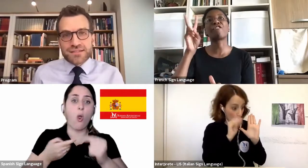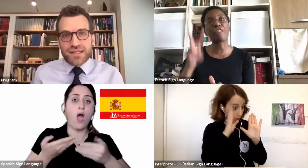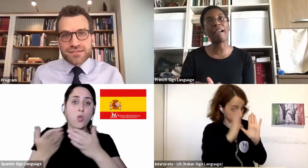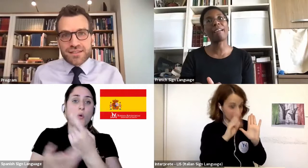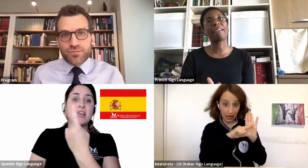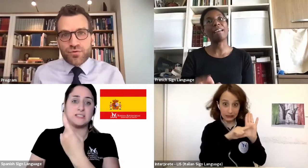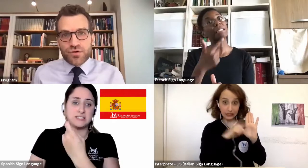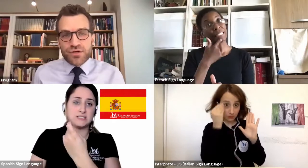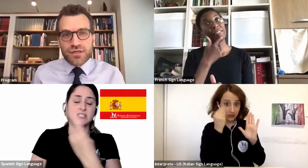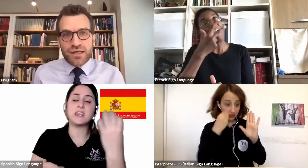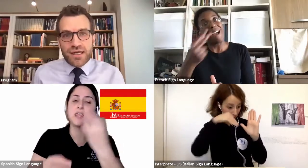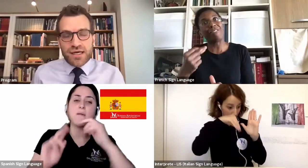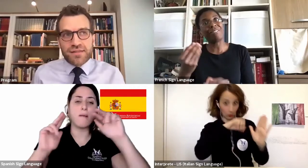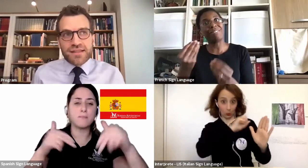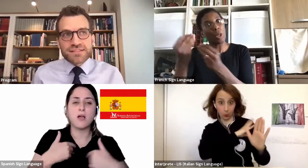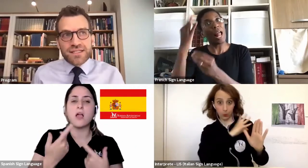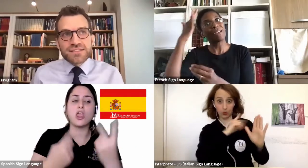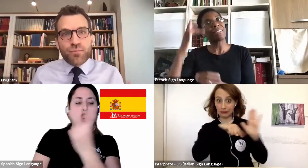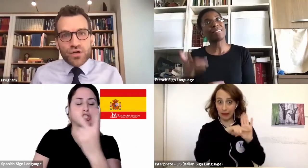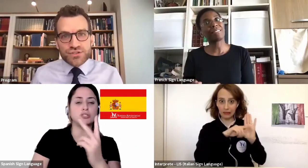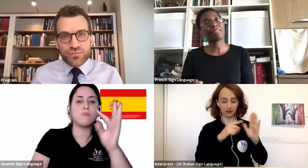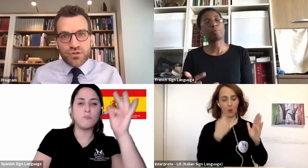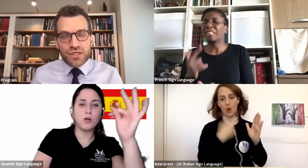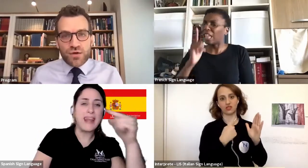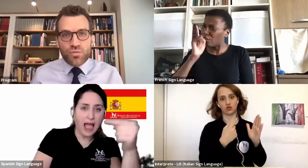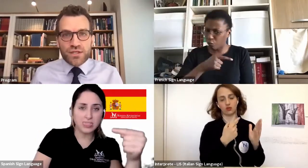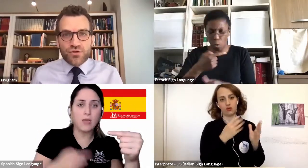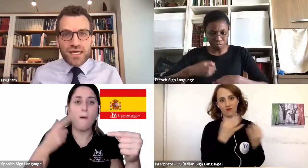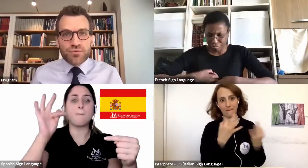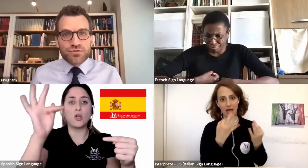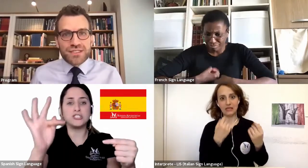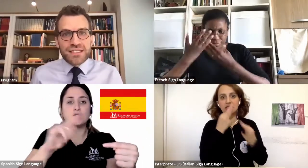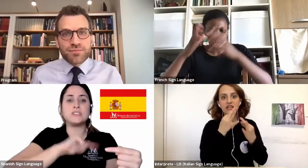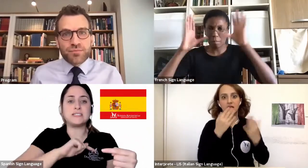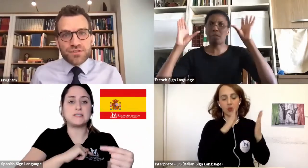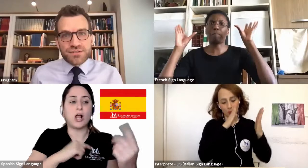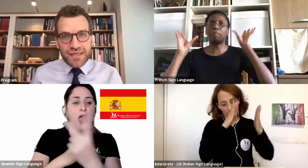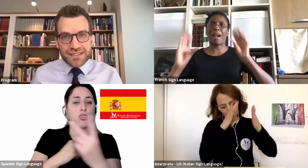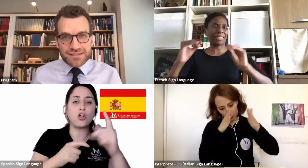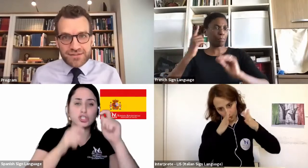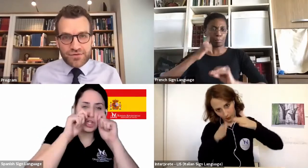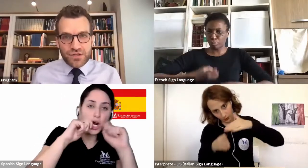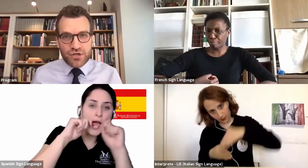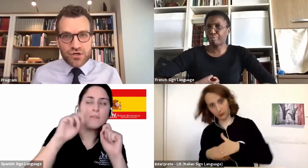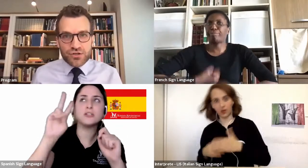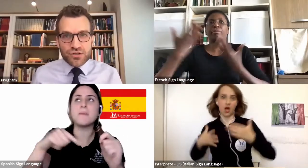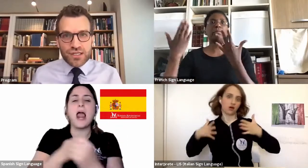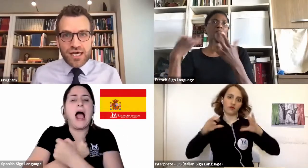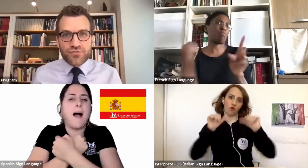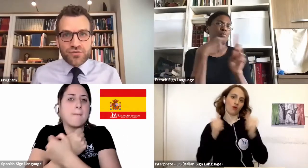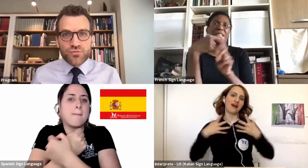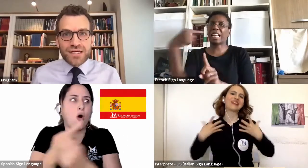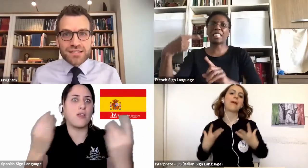think that's important. And I think it's possible when you're able to keep perspective on